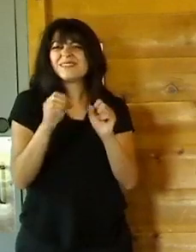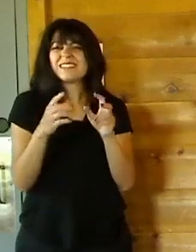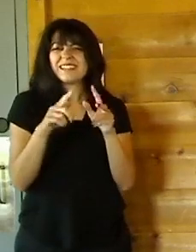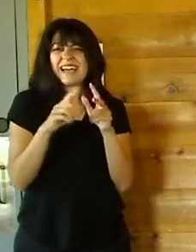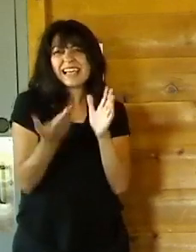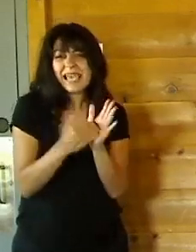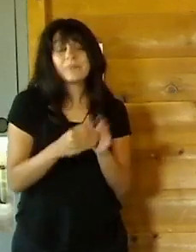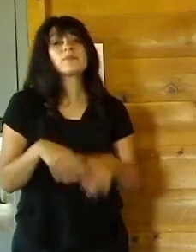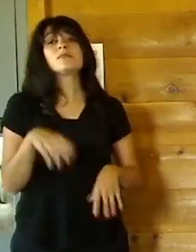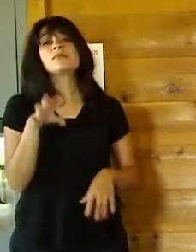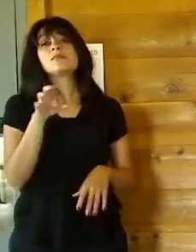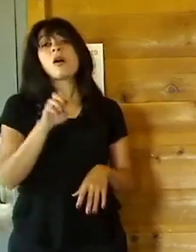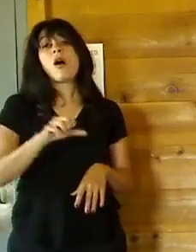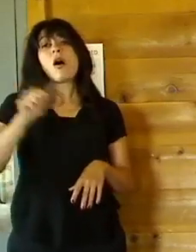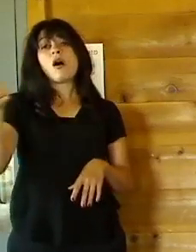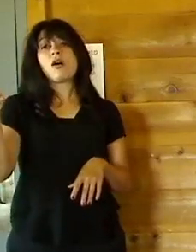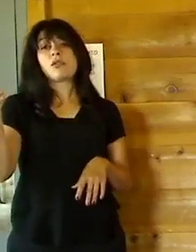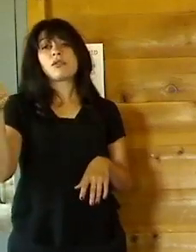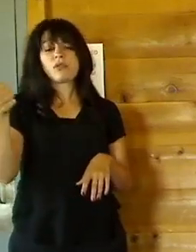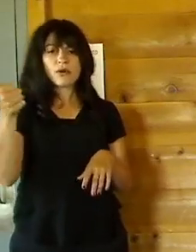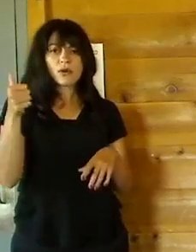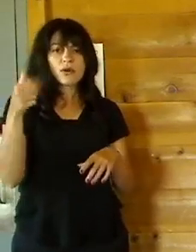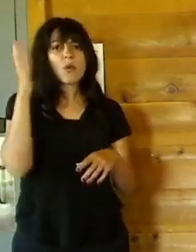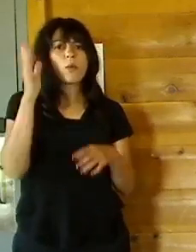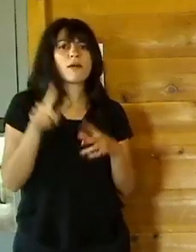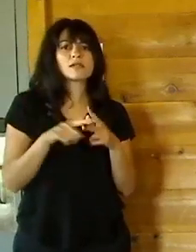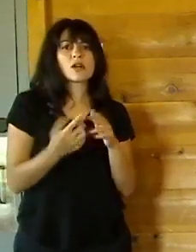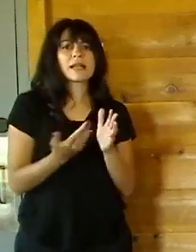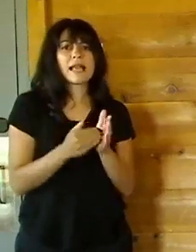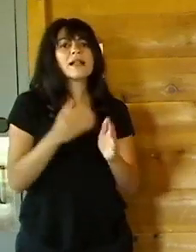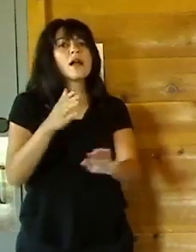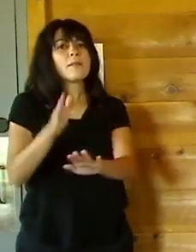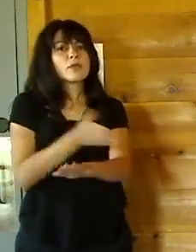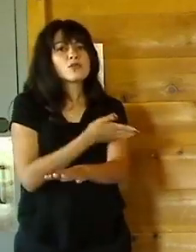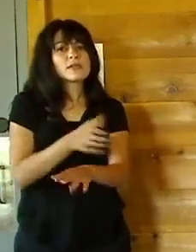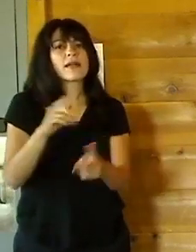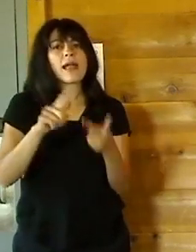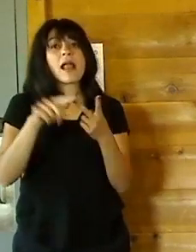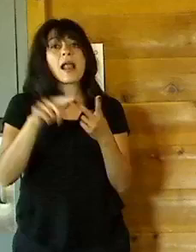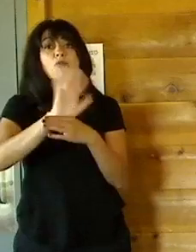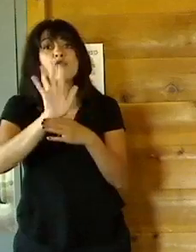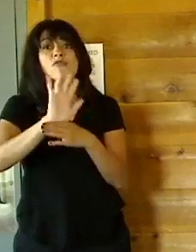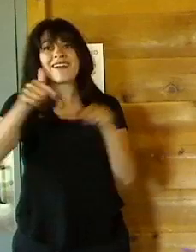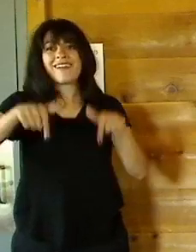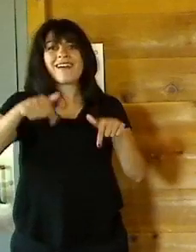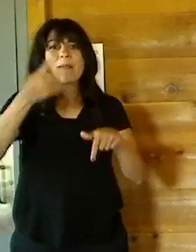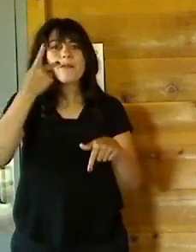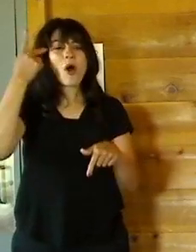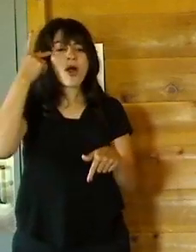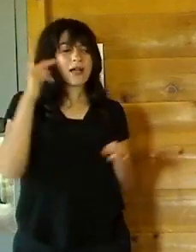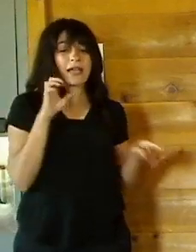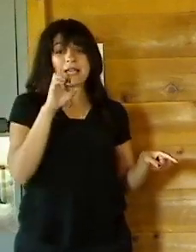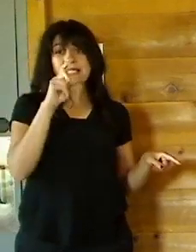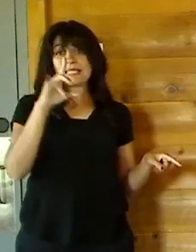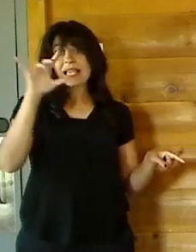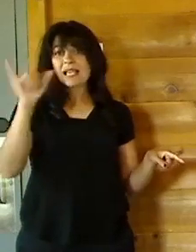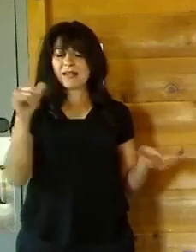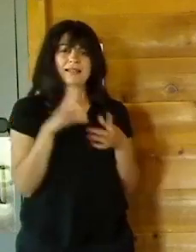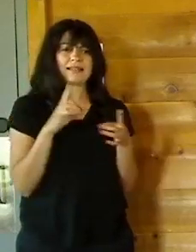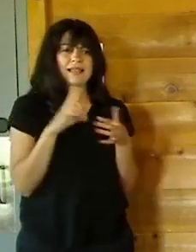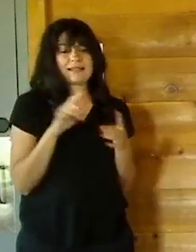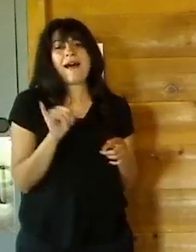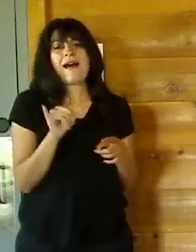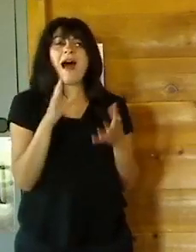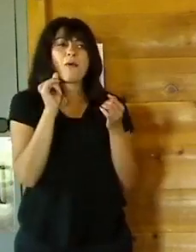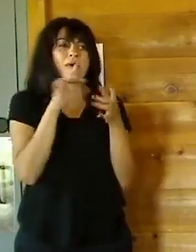Another one we're kicking off is some music and a movie at the park. Music and a movie, that's going to be what I